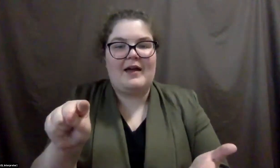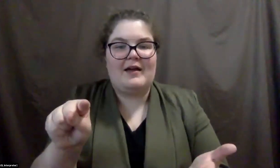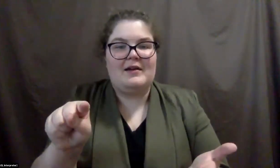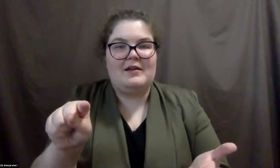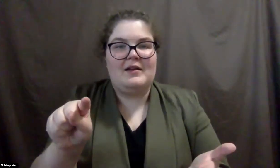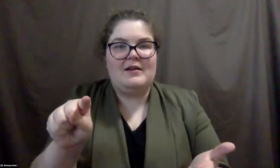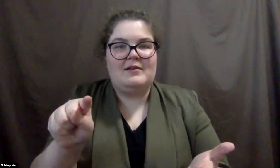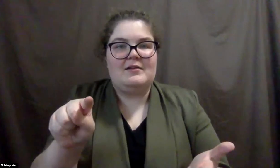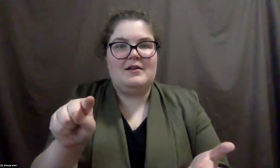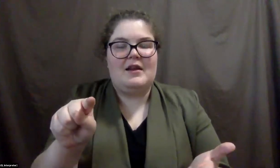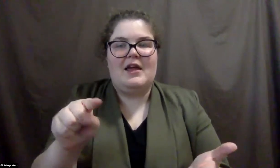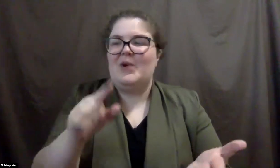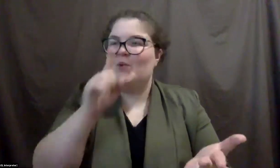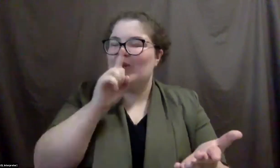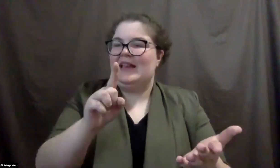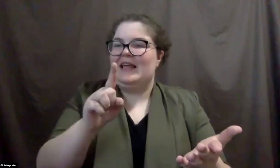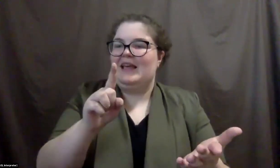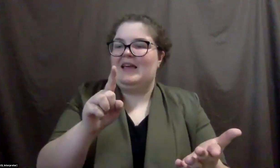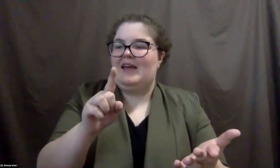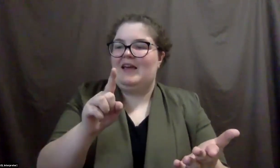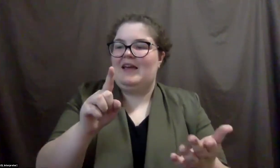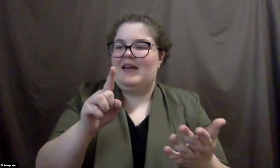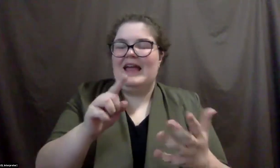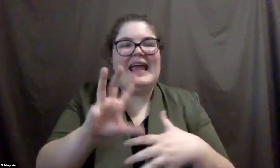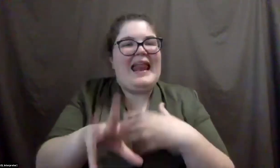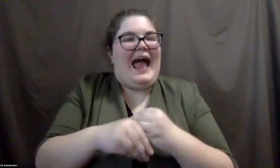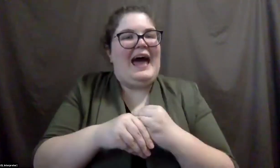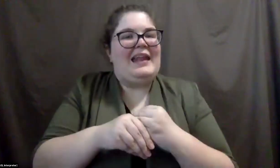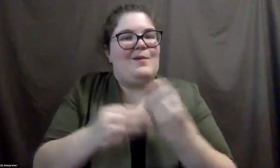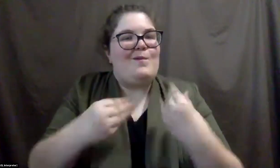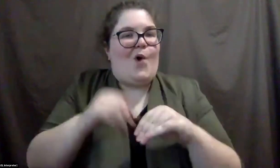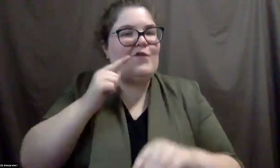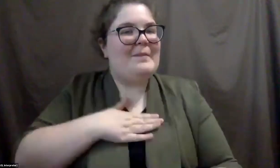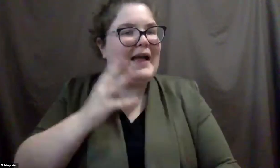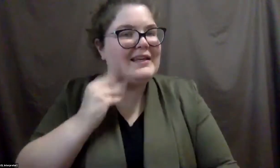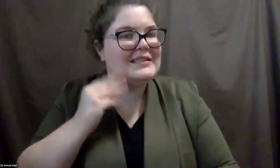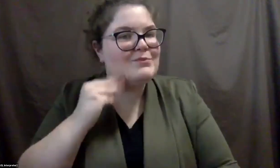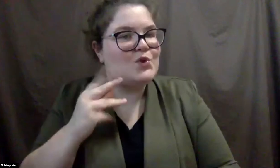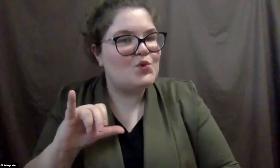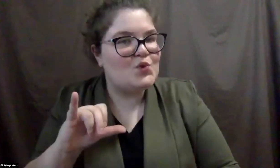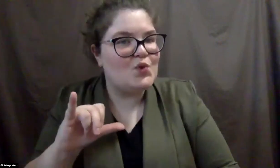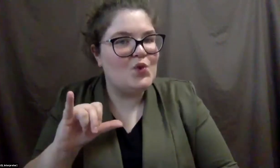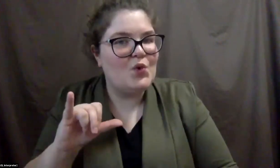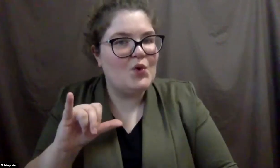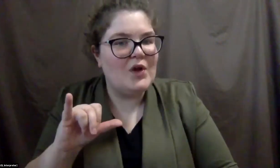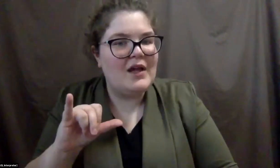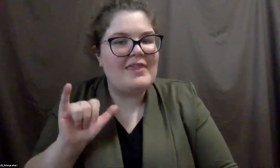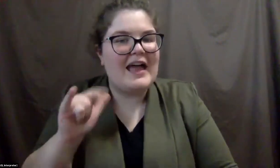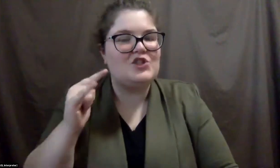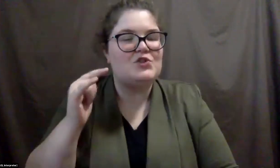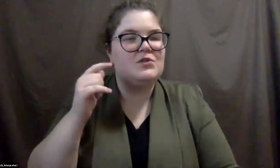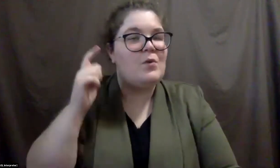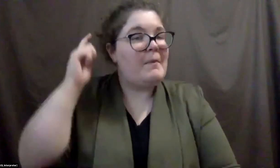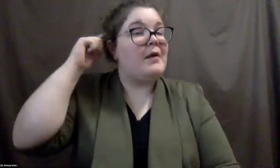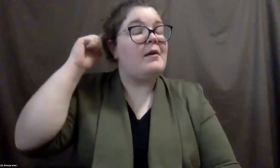exhibits as well. And really, um, it kind of added to my experience. And then, and then, and so that just reminded me of, of